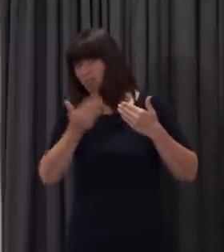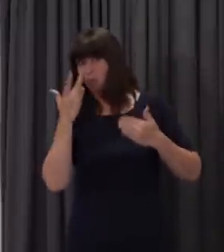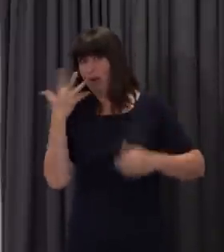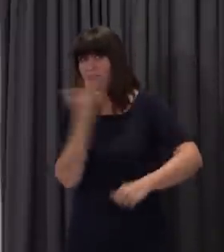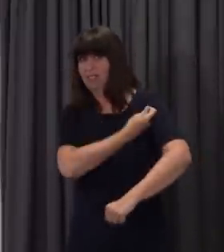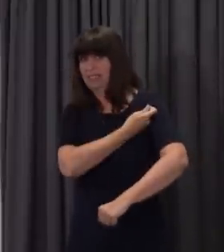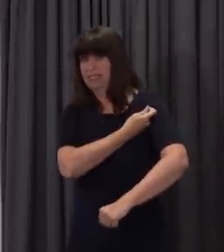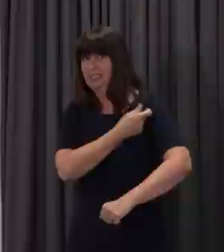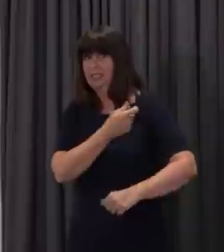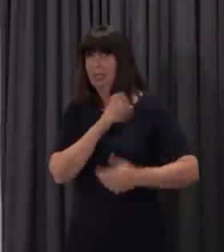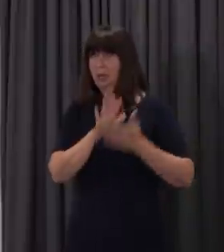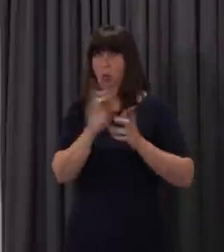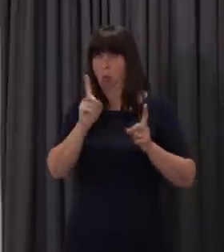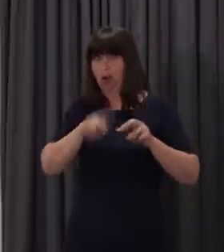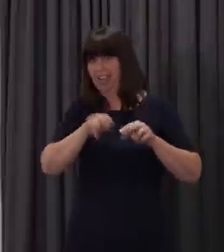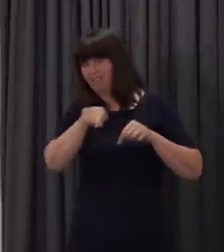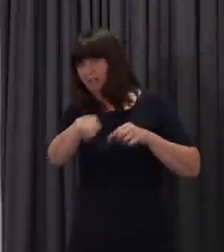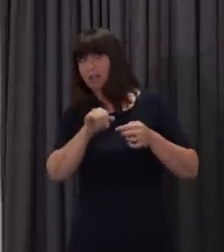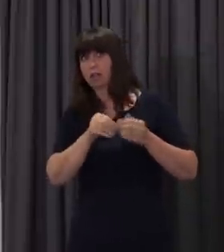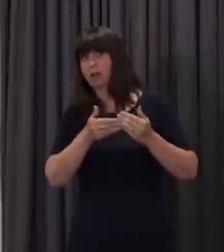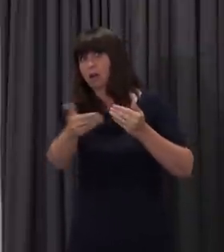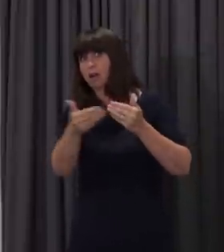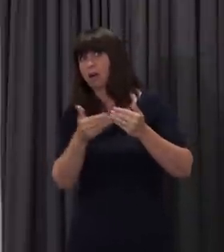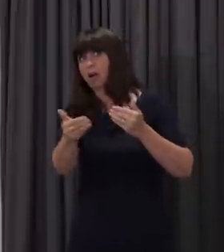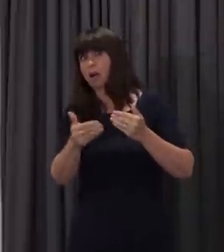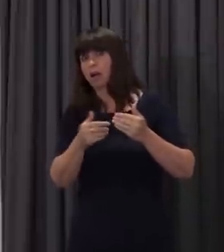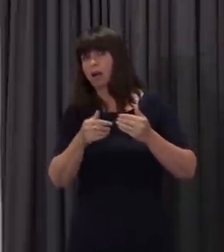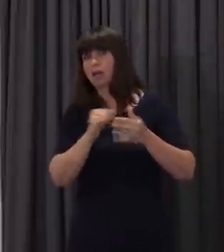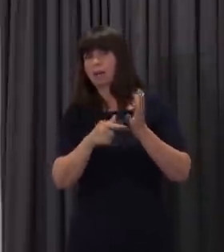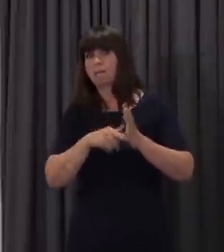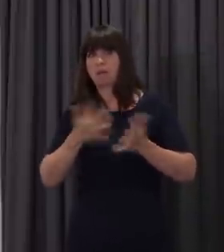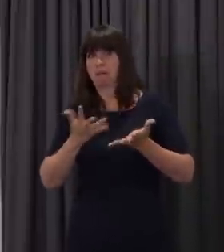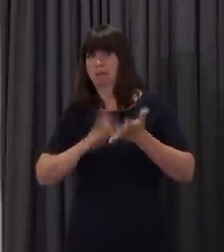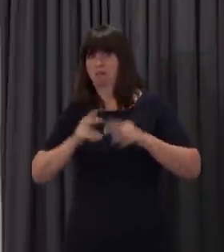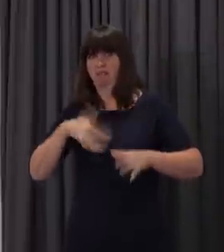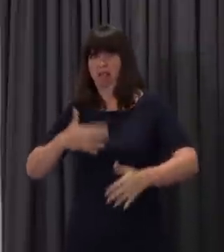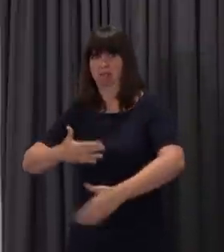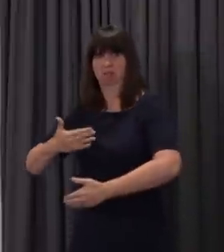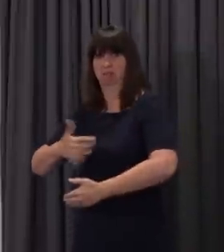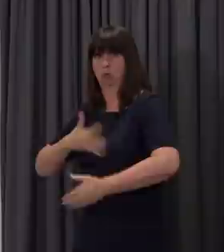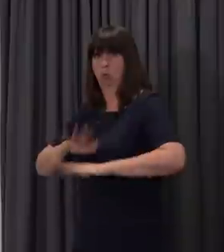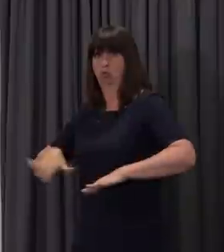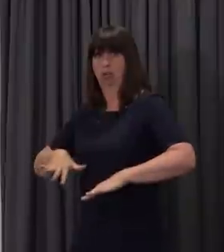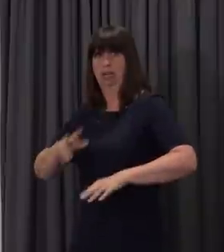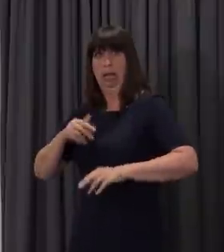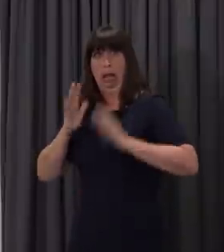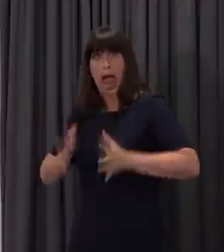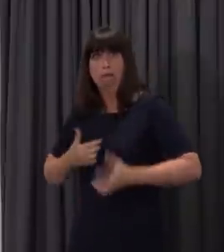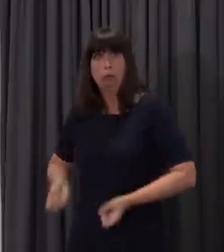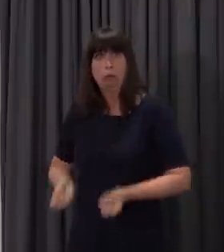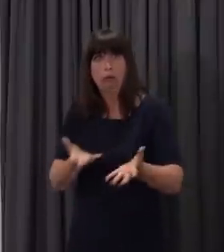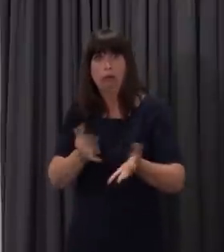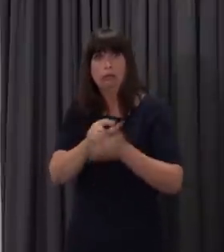themselves, can you make the same guarantee for parents and pupils who might not feel that it's safe to return to school in September?